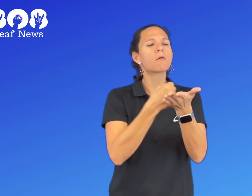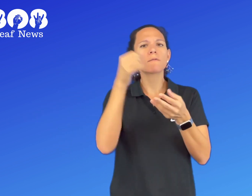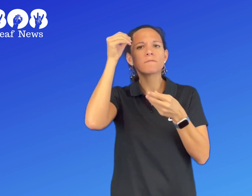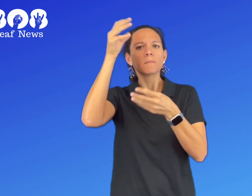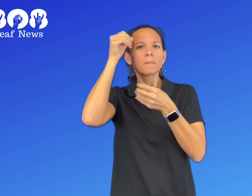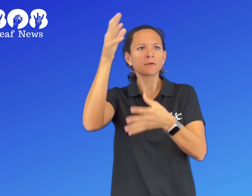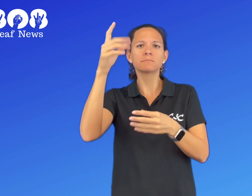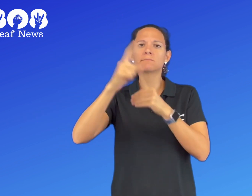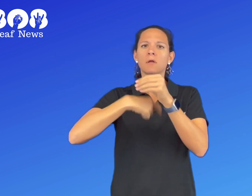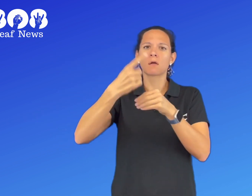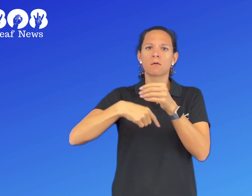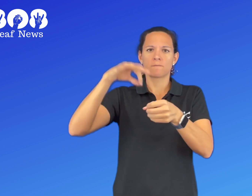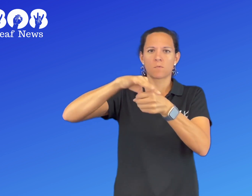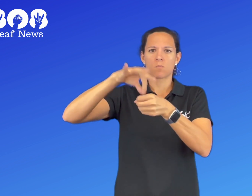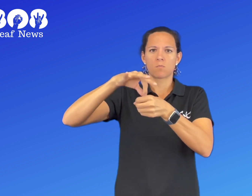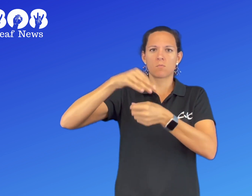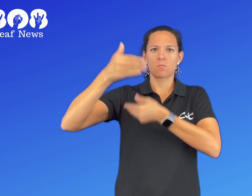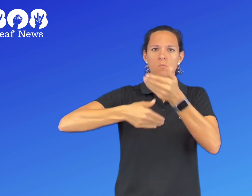gather data about the voting process.